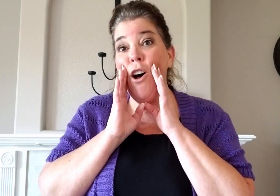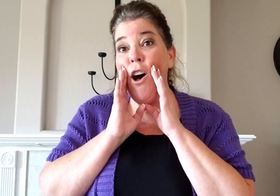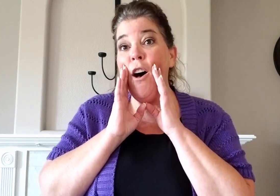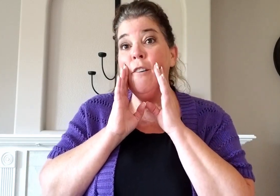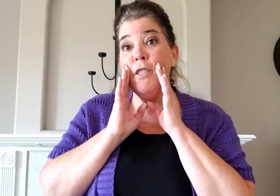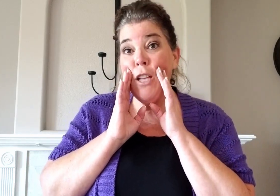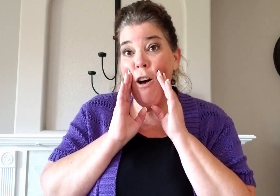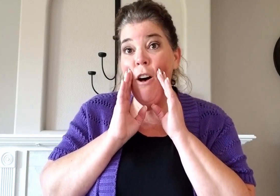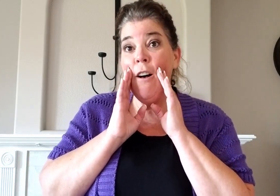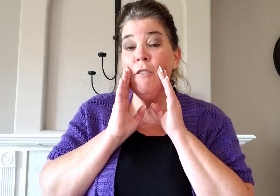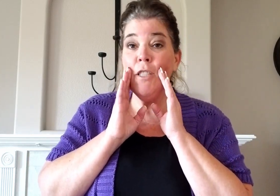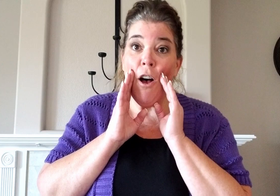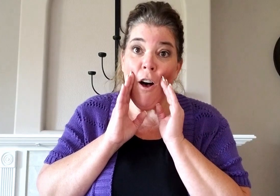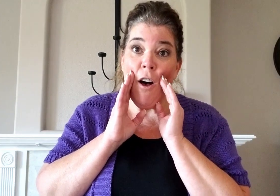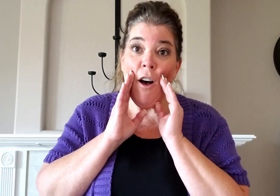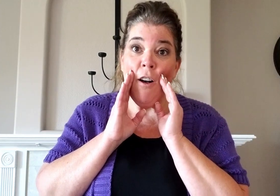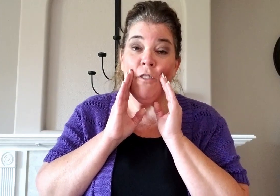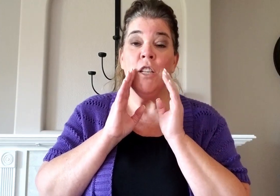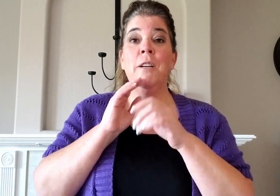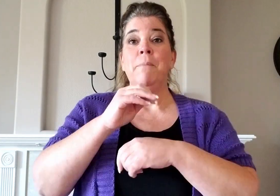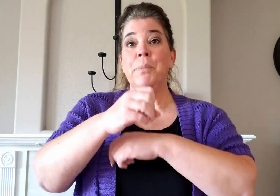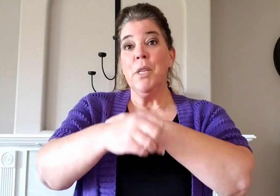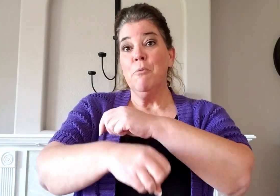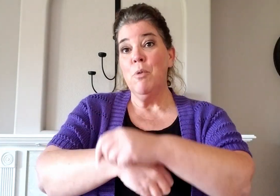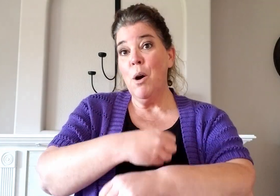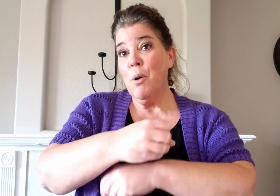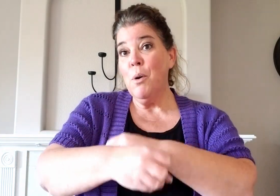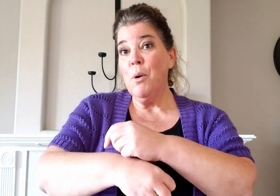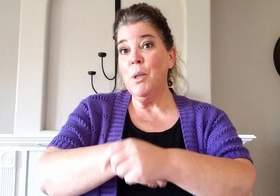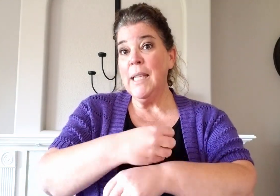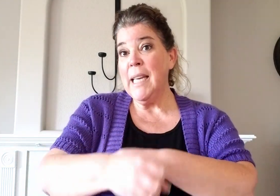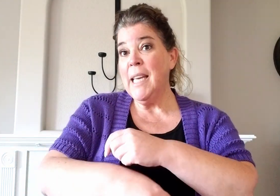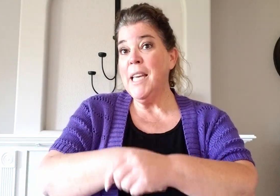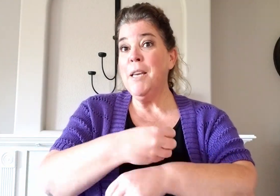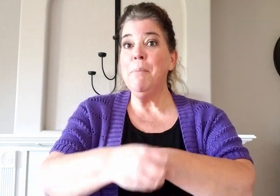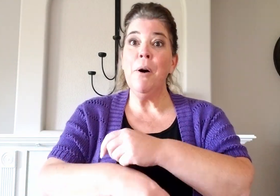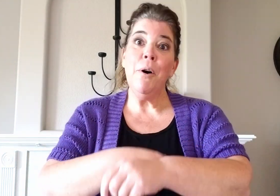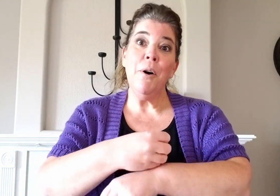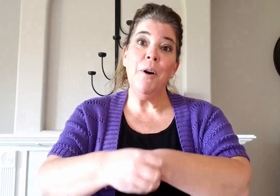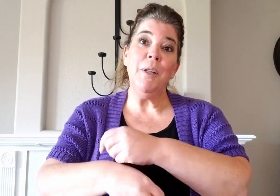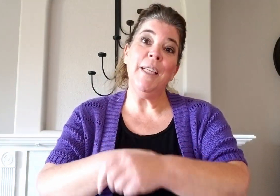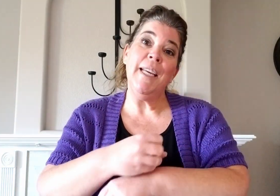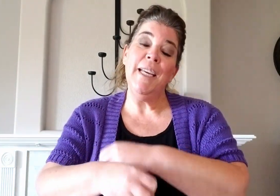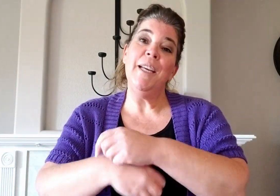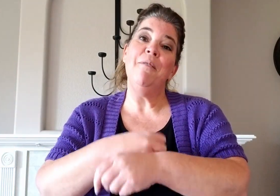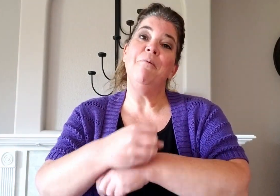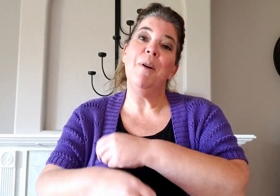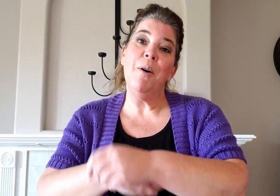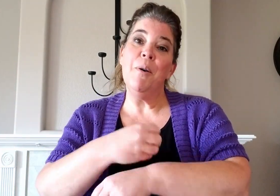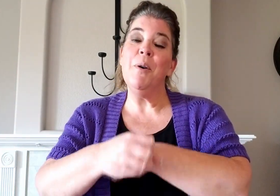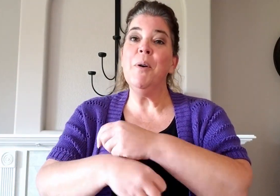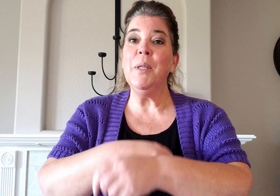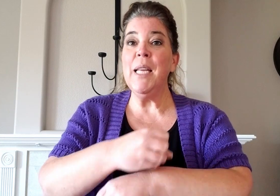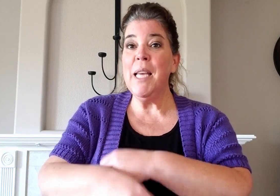soft soft roly-poly, roly